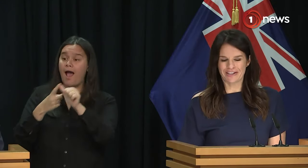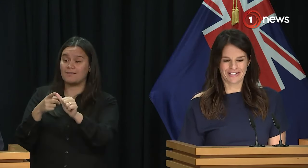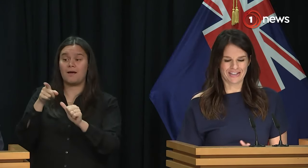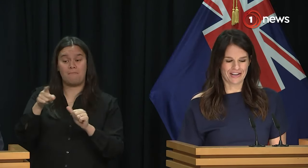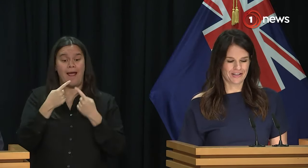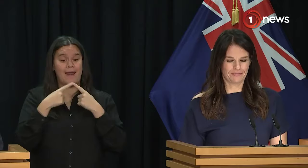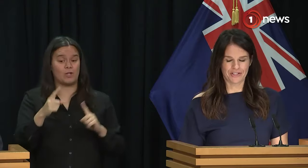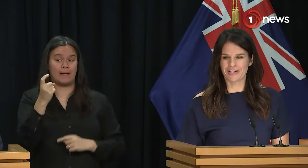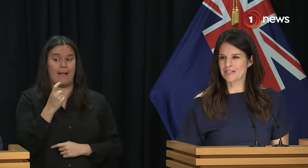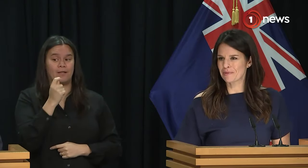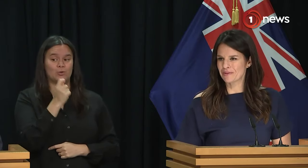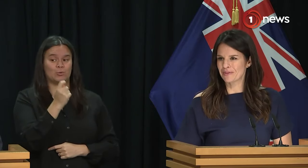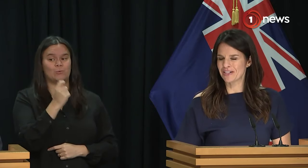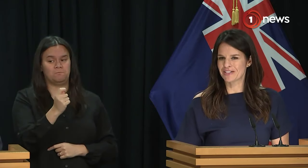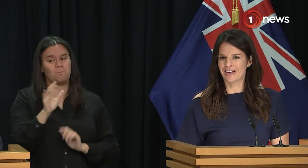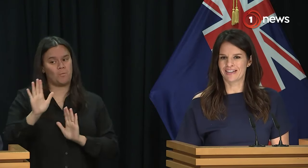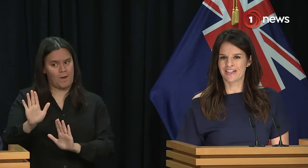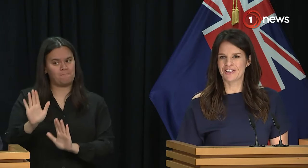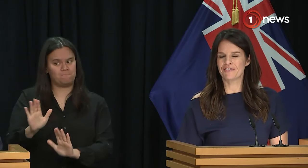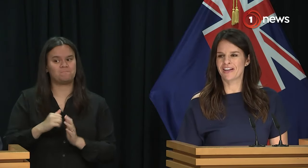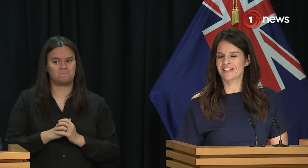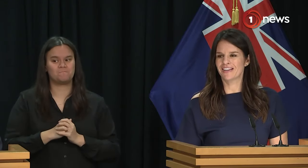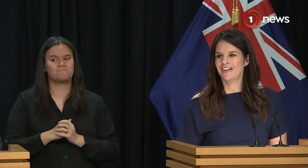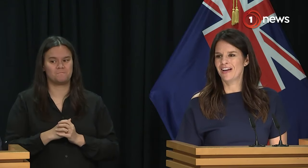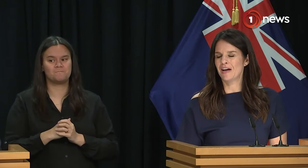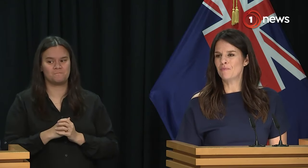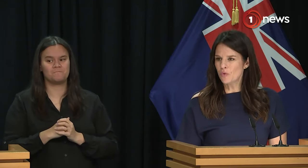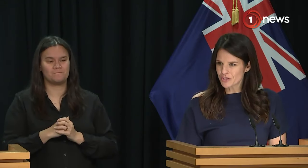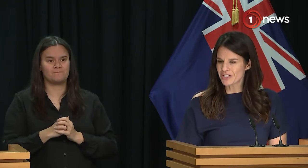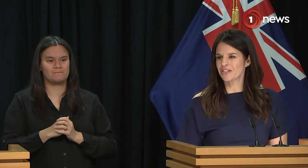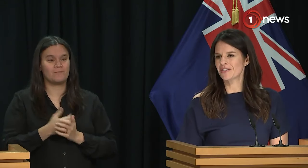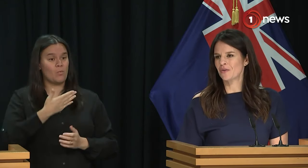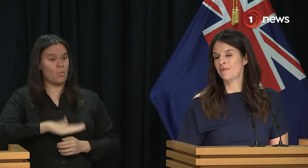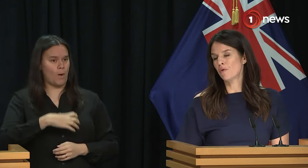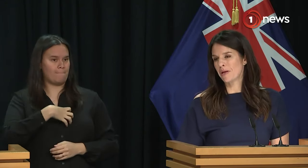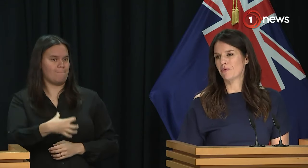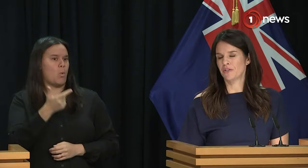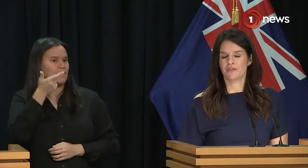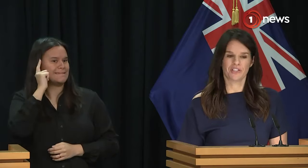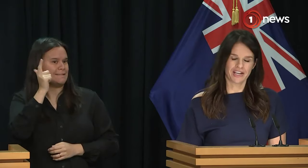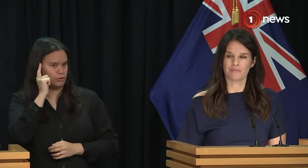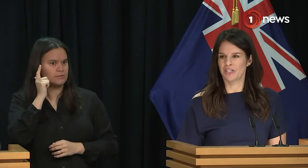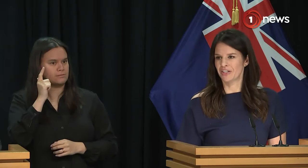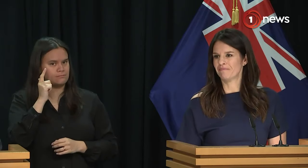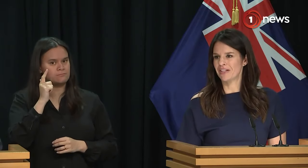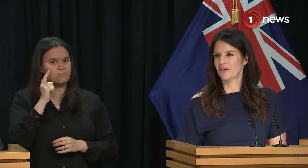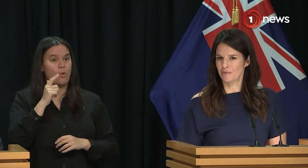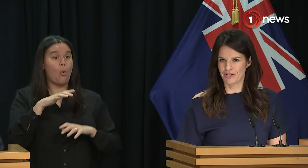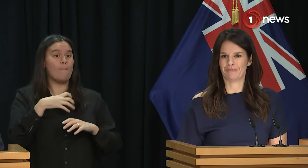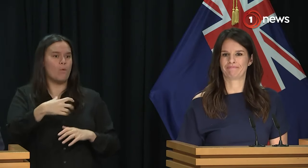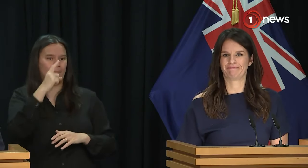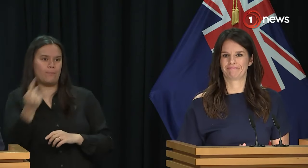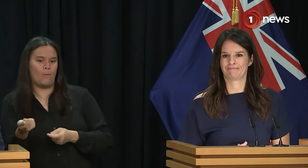announcement, a budget announcement, that is incentivising more teachers and more people to take up teaching.